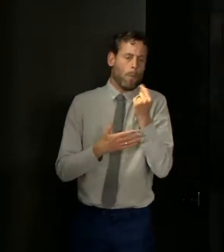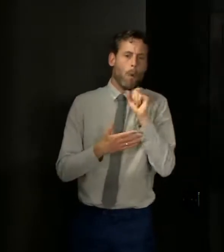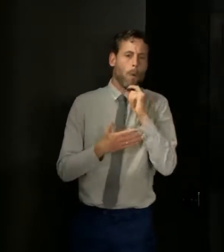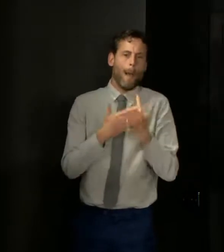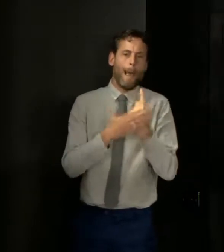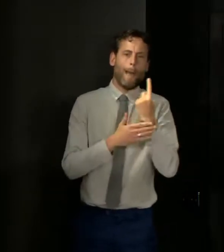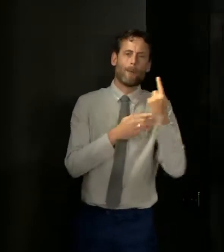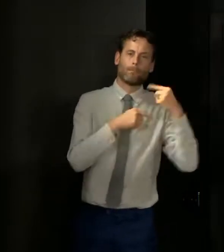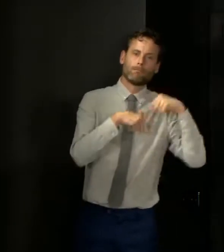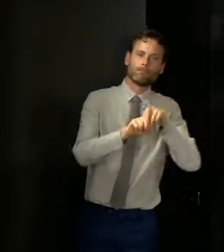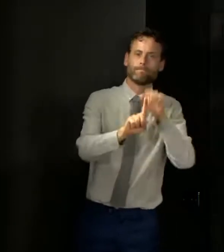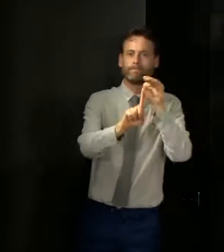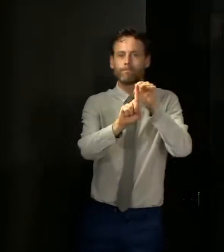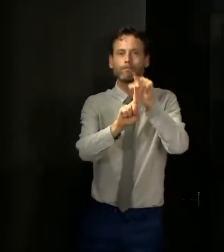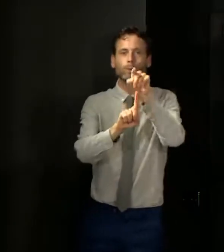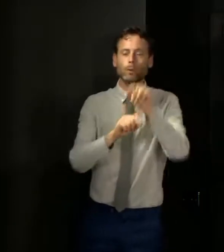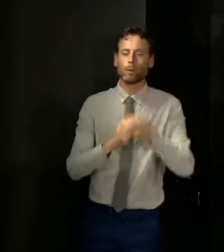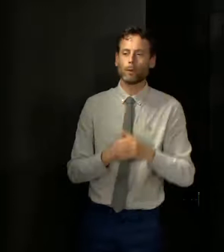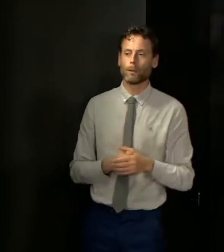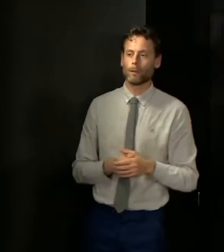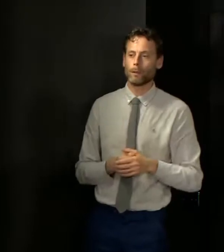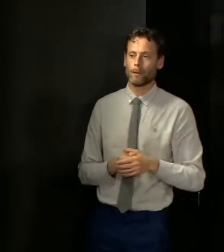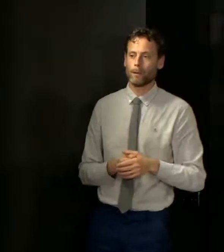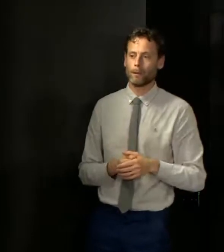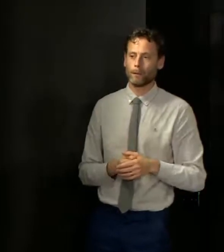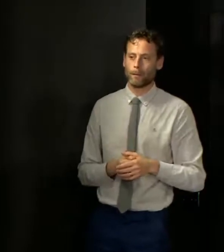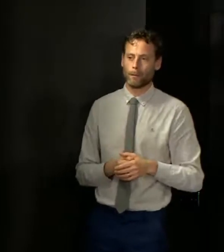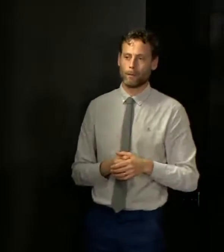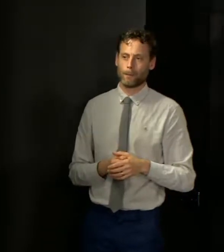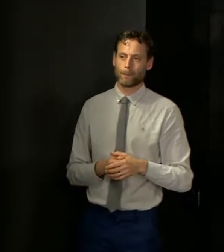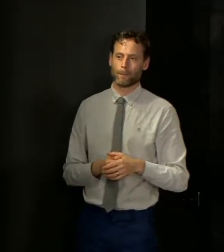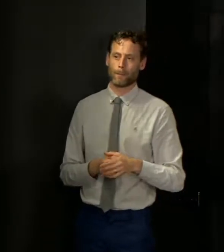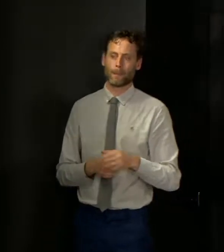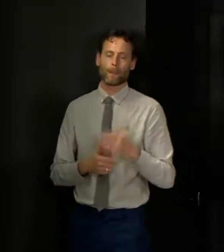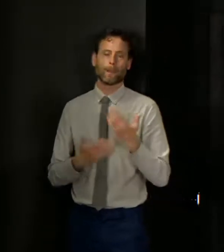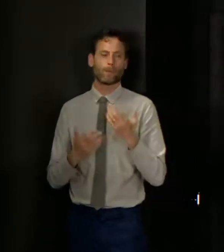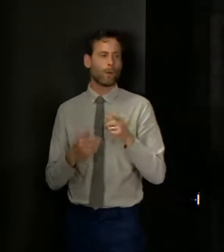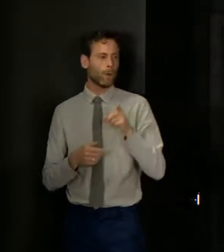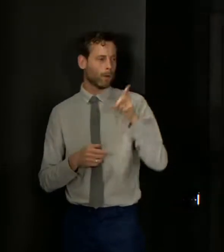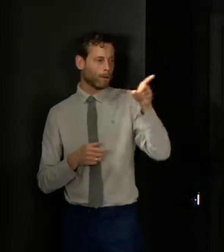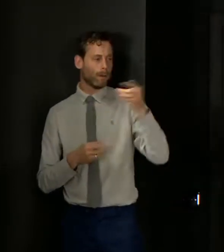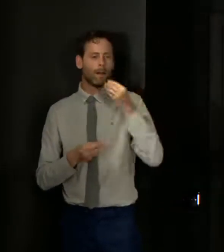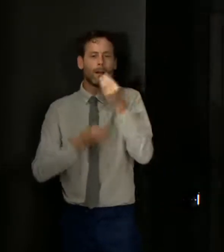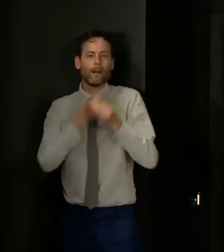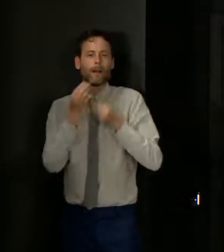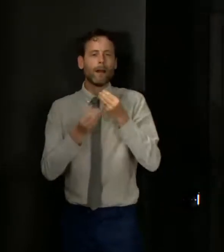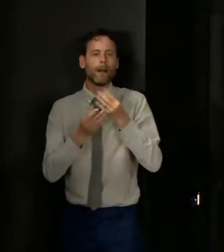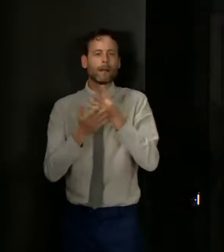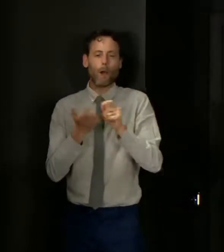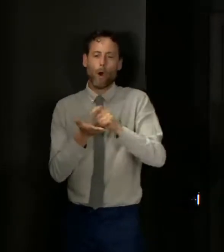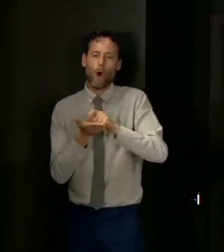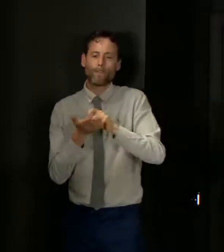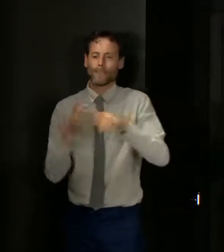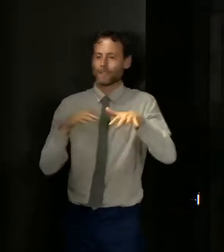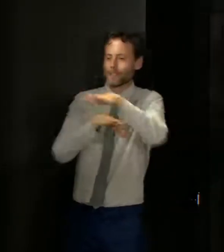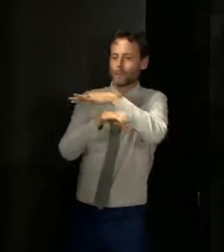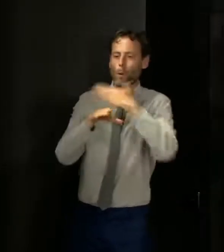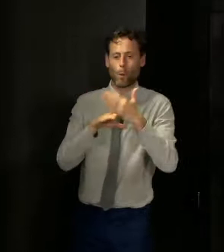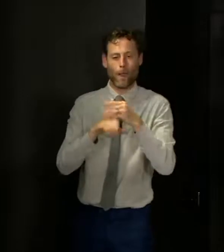as you've outlined there that there is the possibility of a much more complex situation or outbreak that needs to be